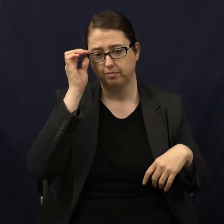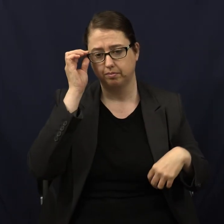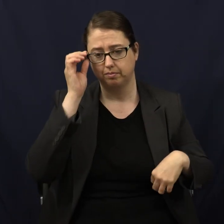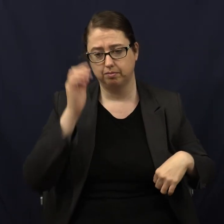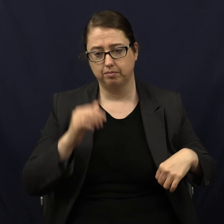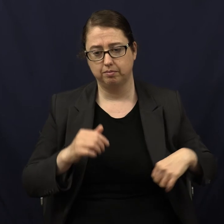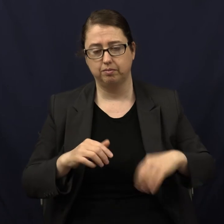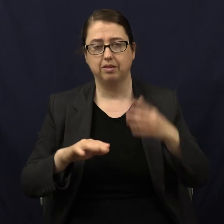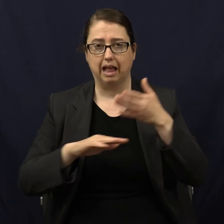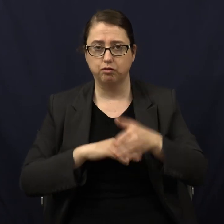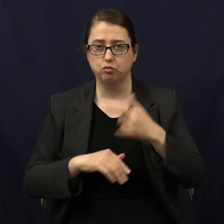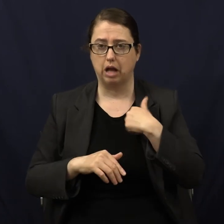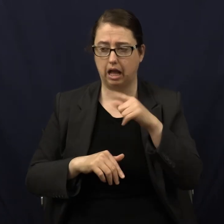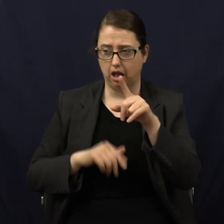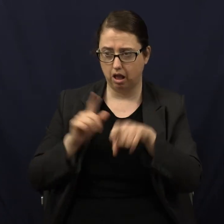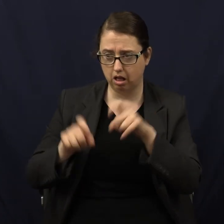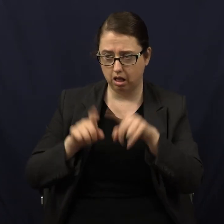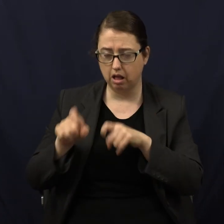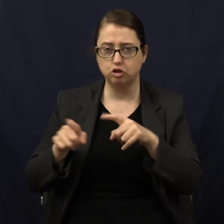She had all those things afterwards.